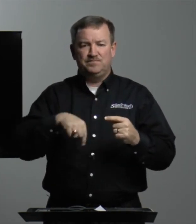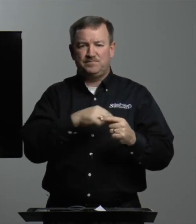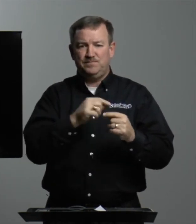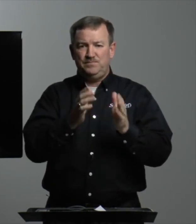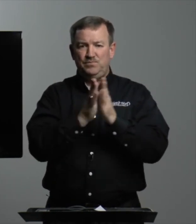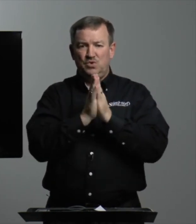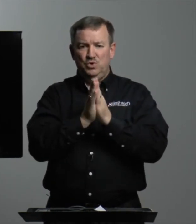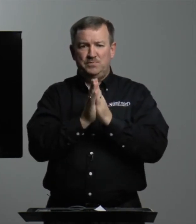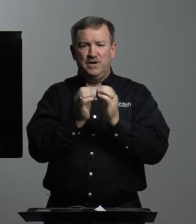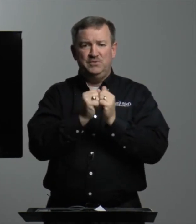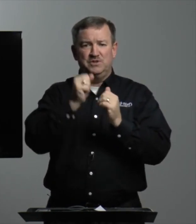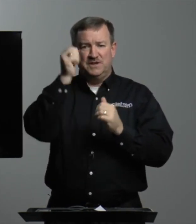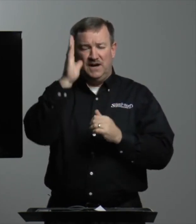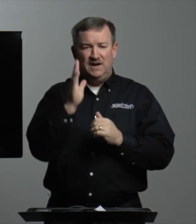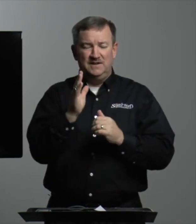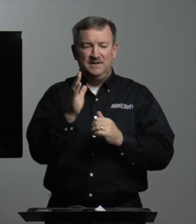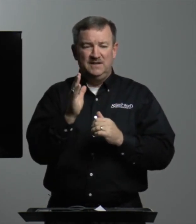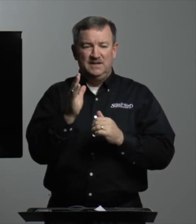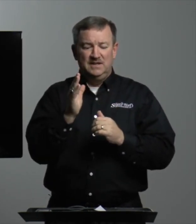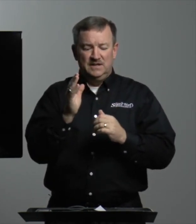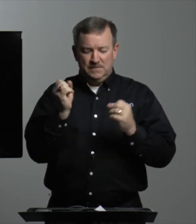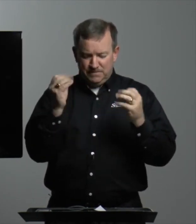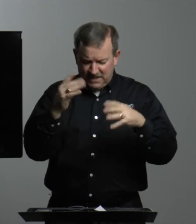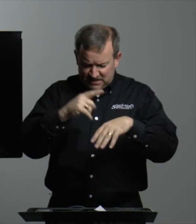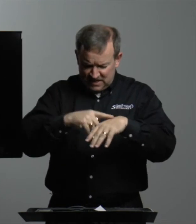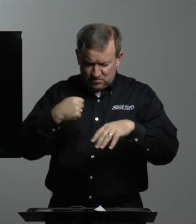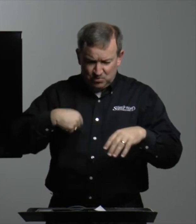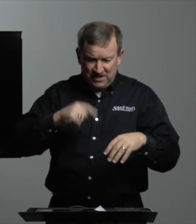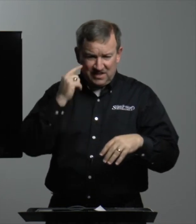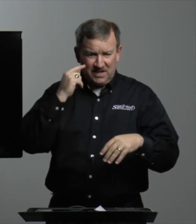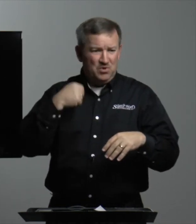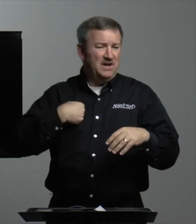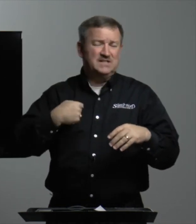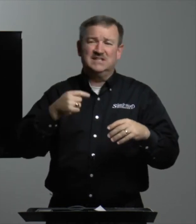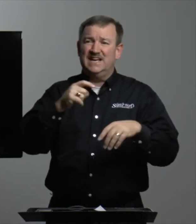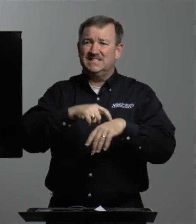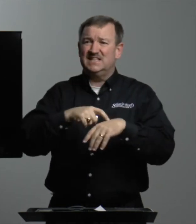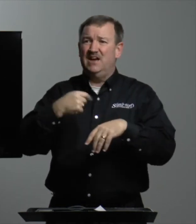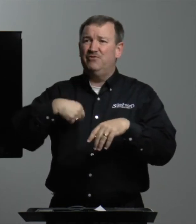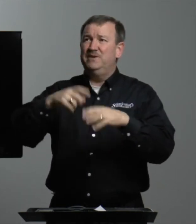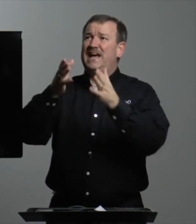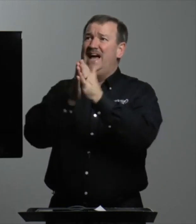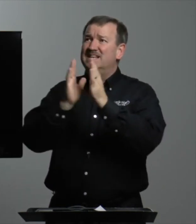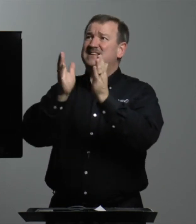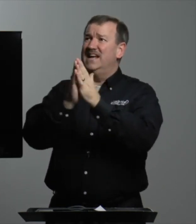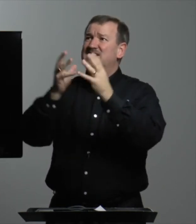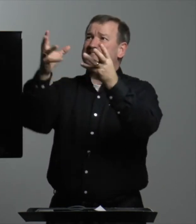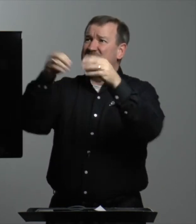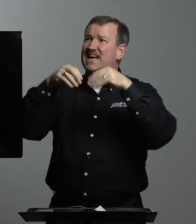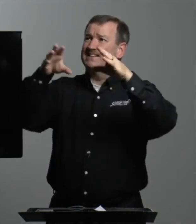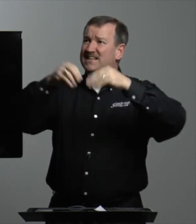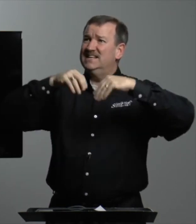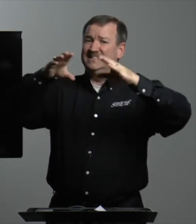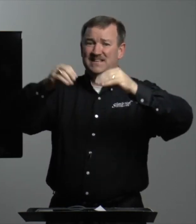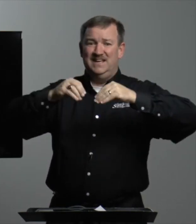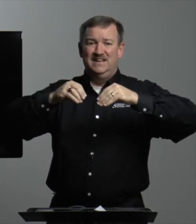we pray with God, many times we think, well, that's a time for me to ask and ask to get, to get, to get.